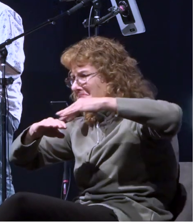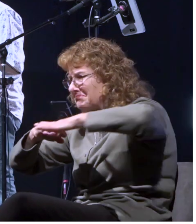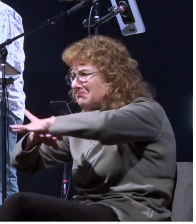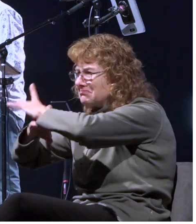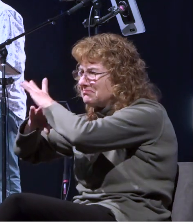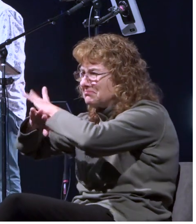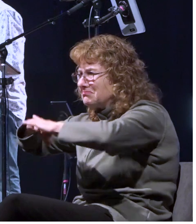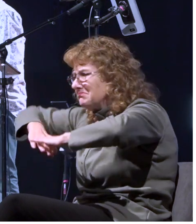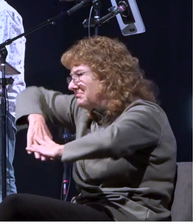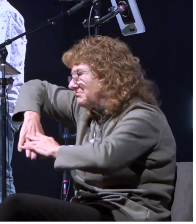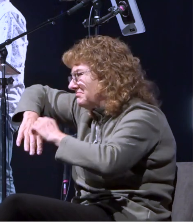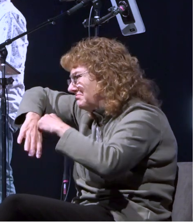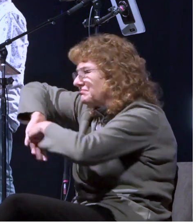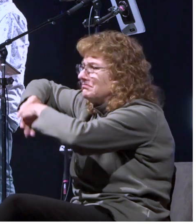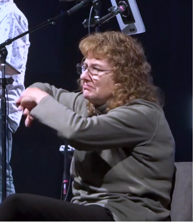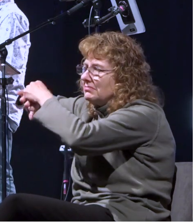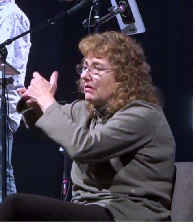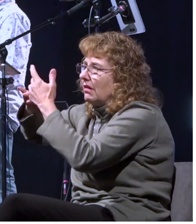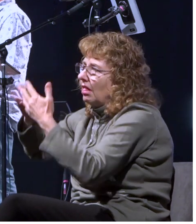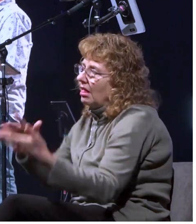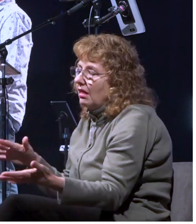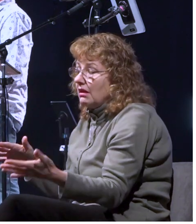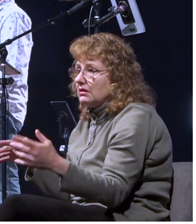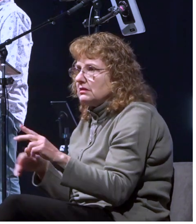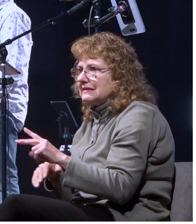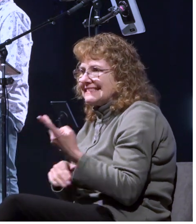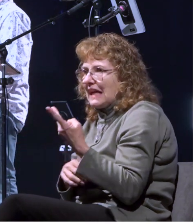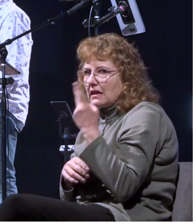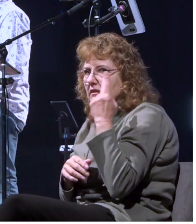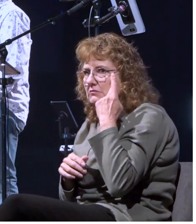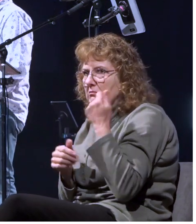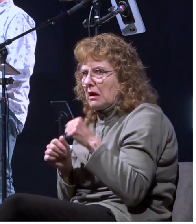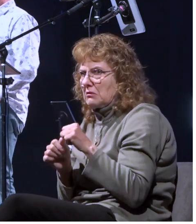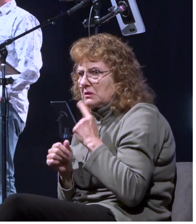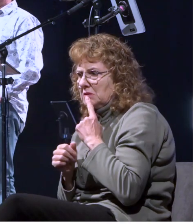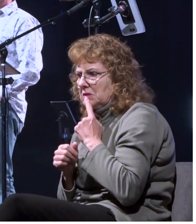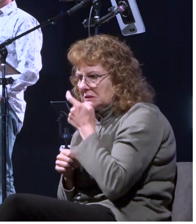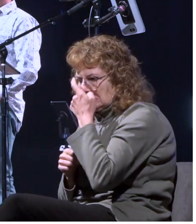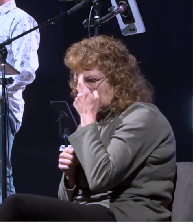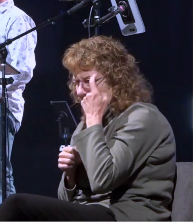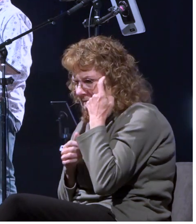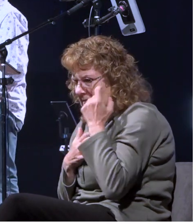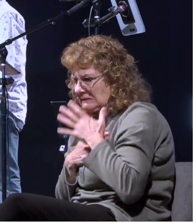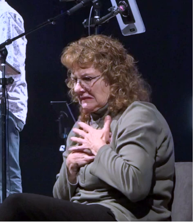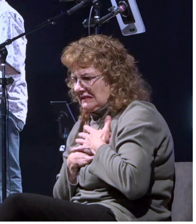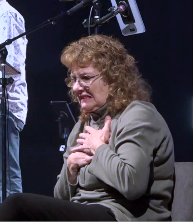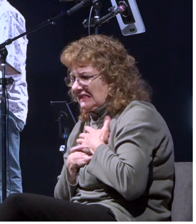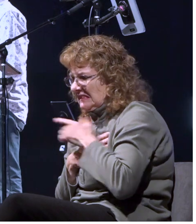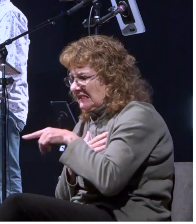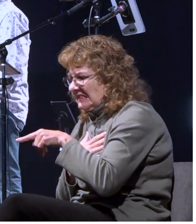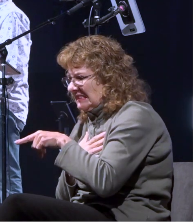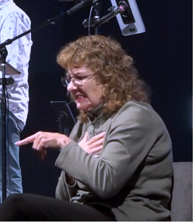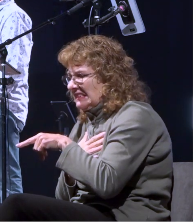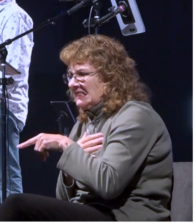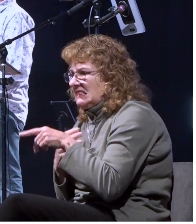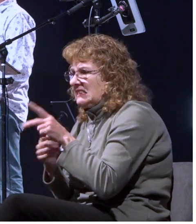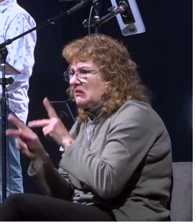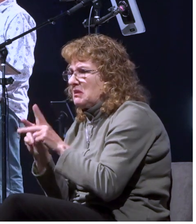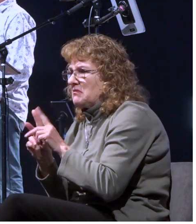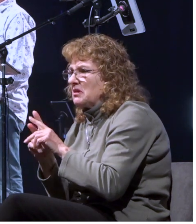all and the second thing that stands out to me is that the utter helplessness of the victims i mean right as we pulled up